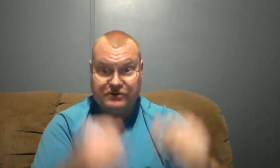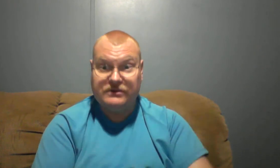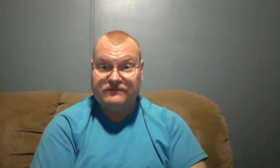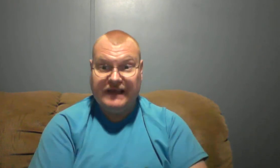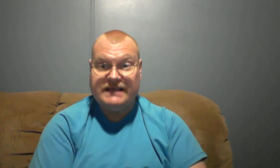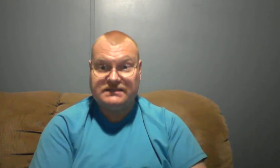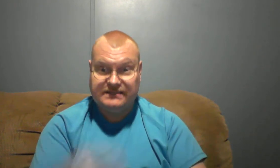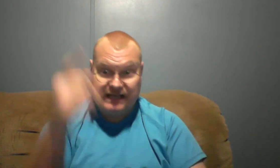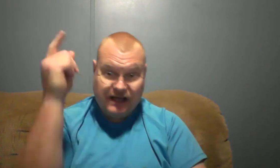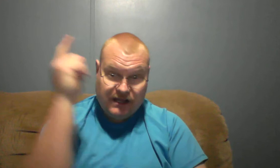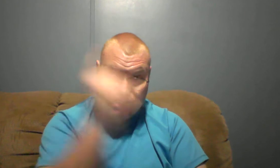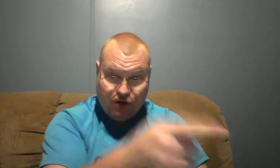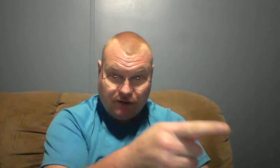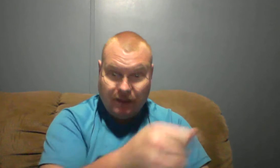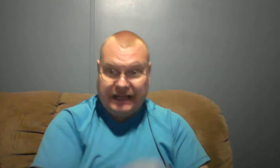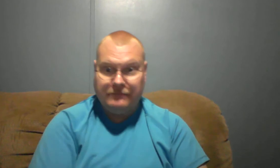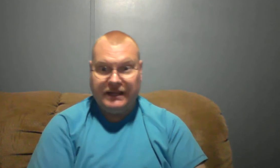his face and said, you're to blame Peter.